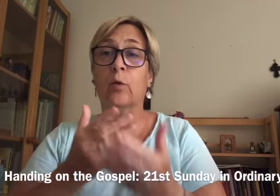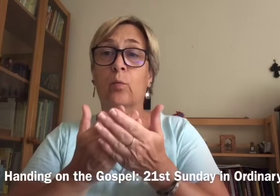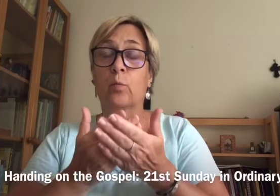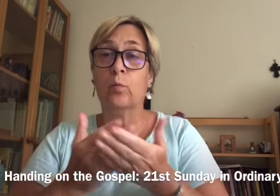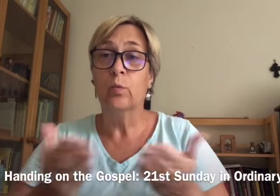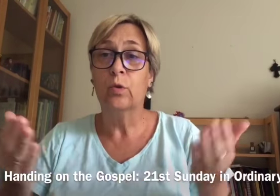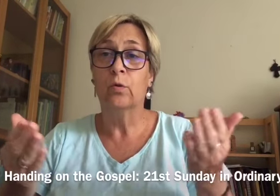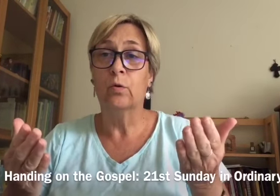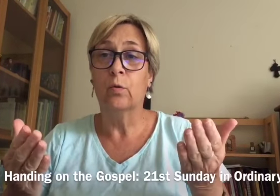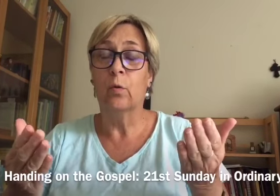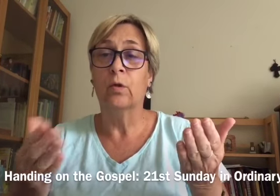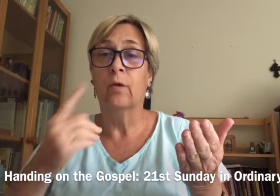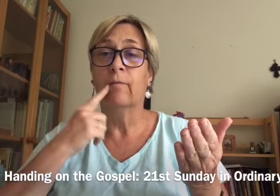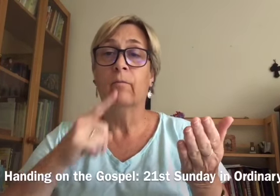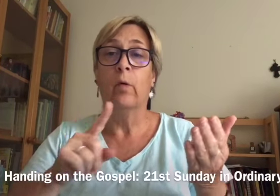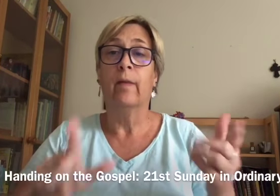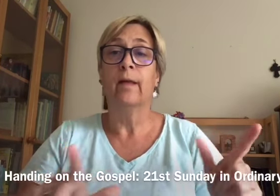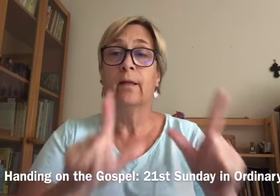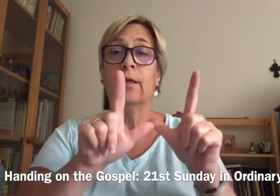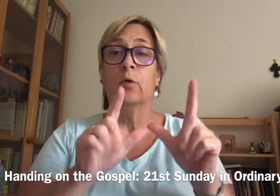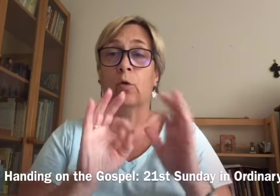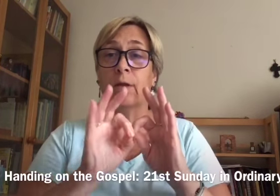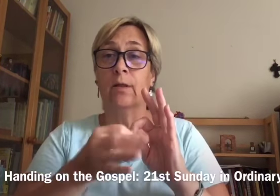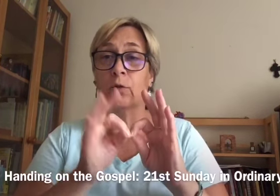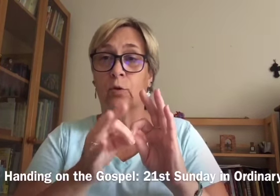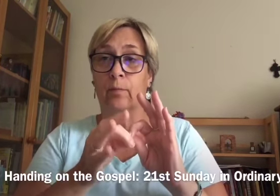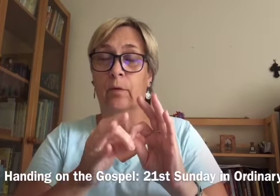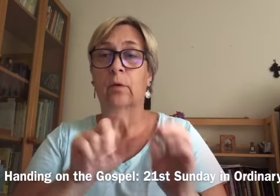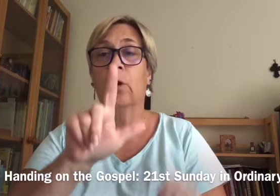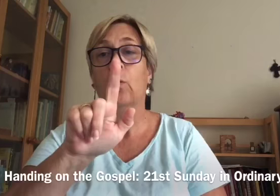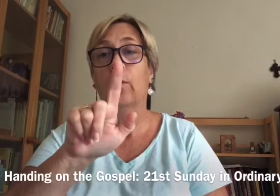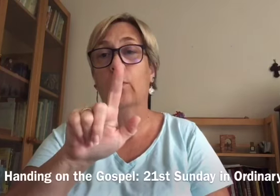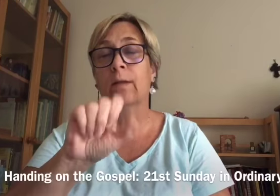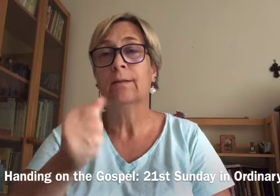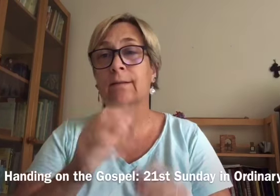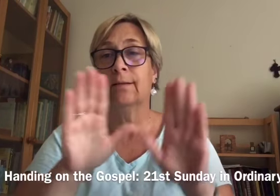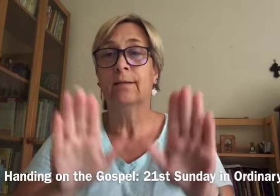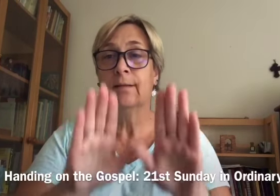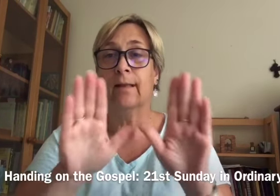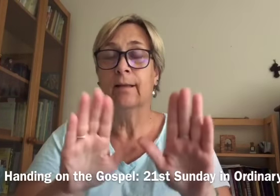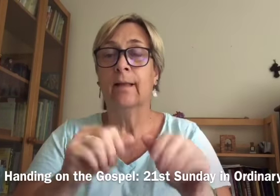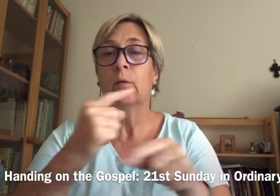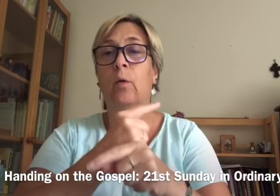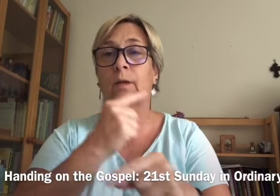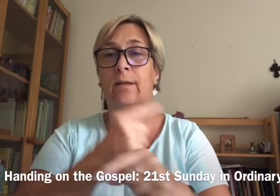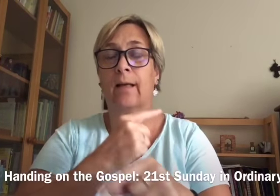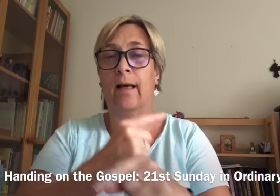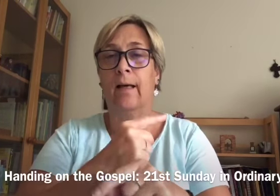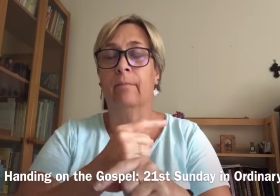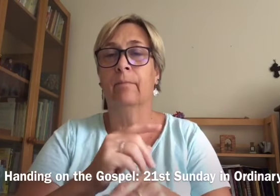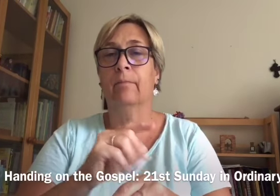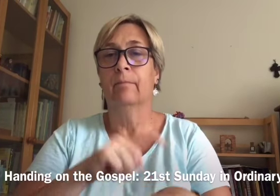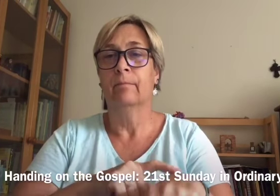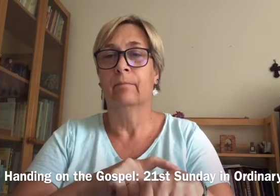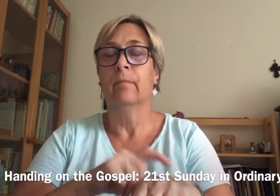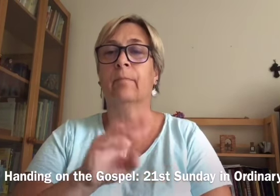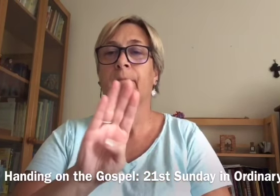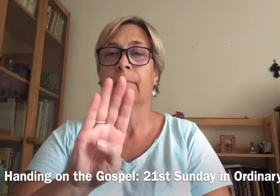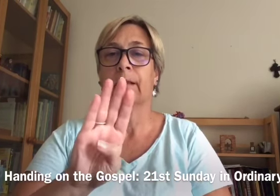This resource is for our liturgical interpreters. It is the 21st Sunday in Ordinary Time,